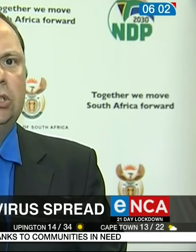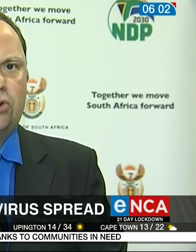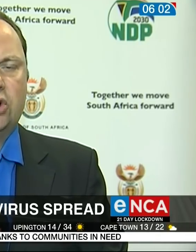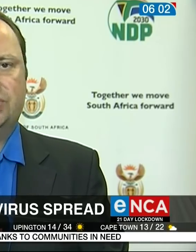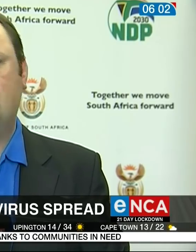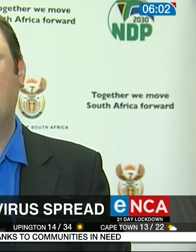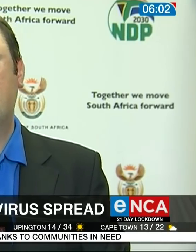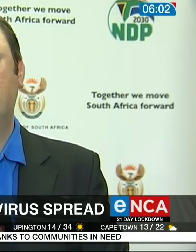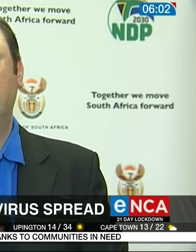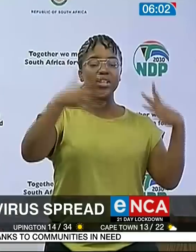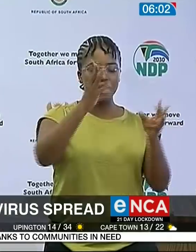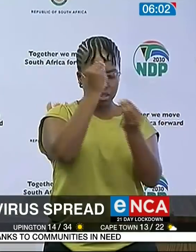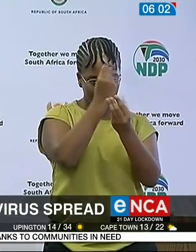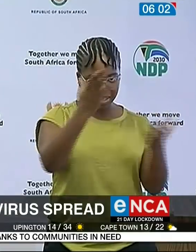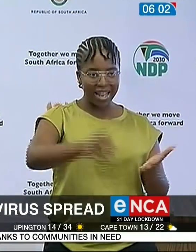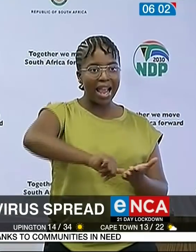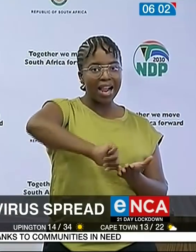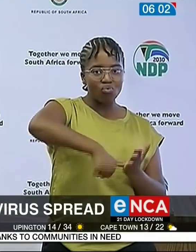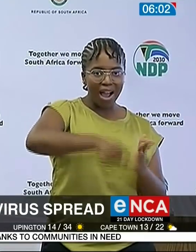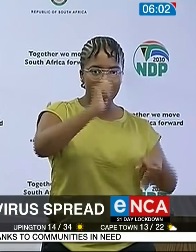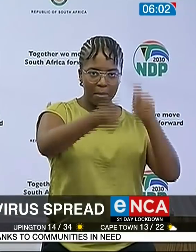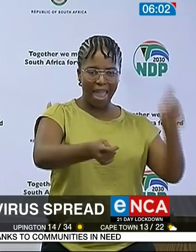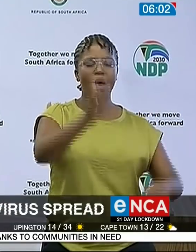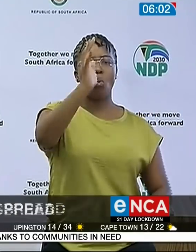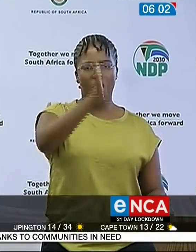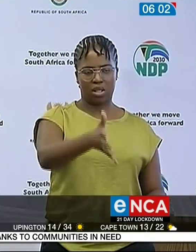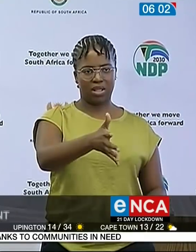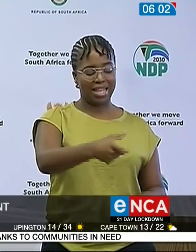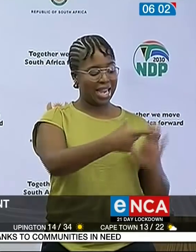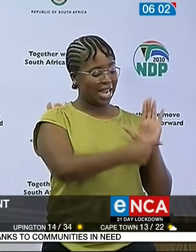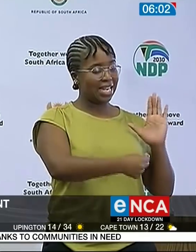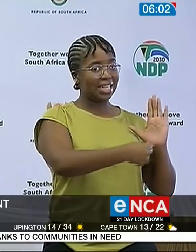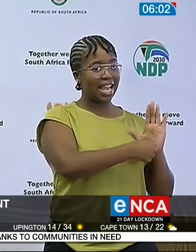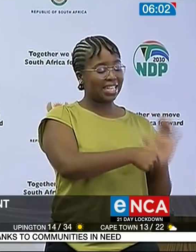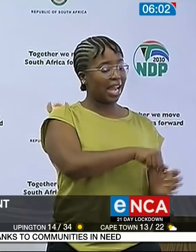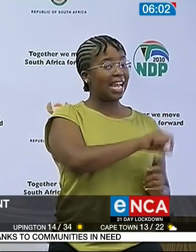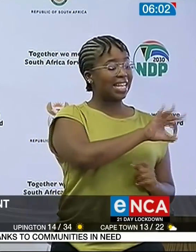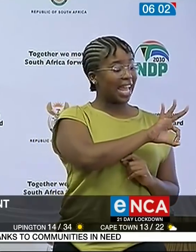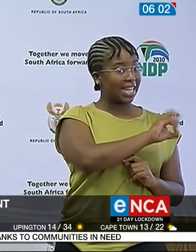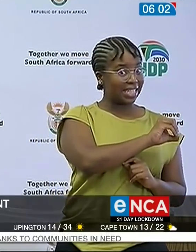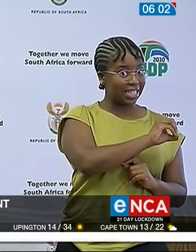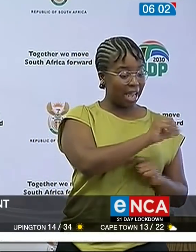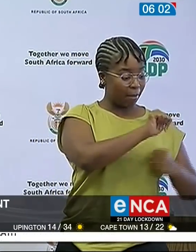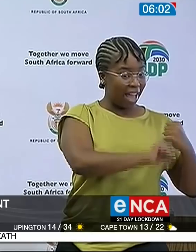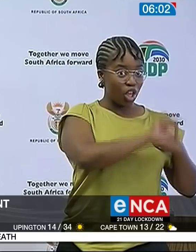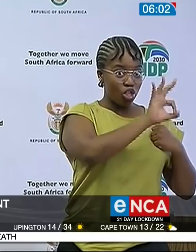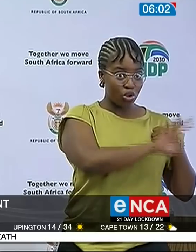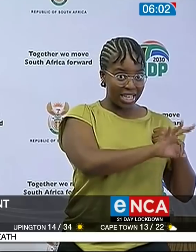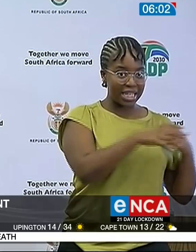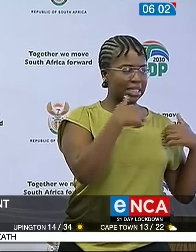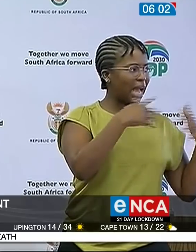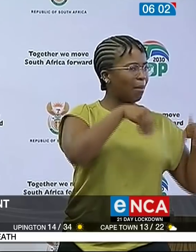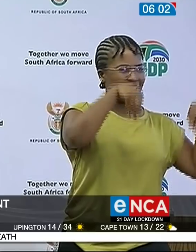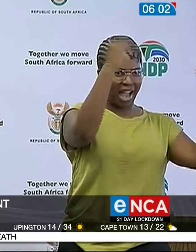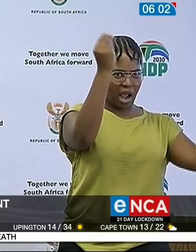most vulnerable grant recipients. Payments will be done from the 30th to the 31st of this month, starting with